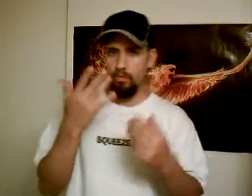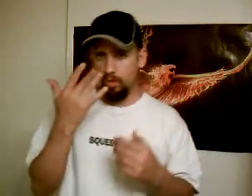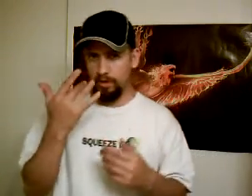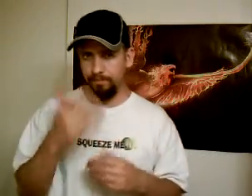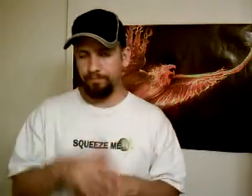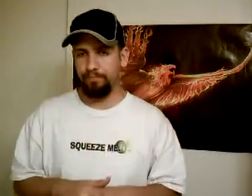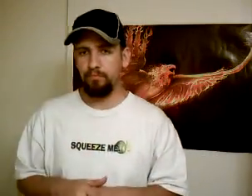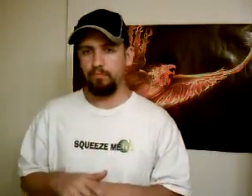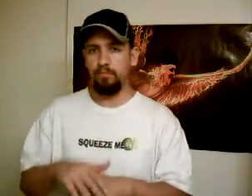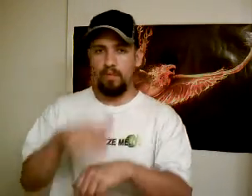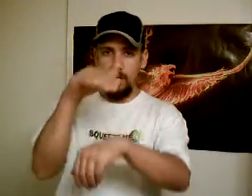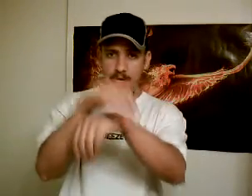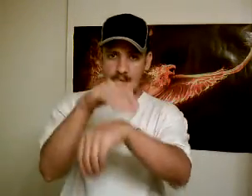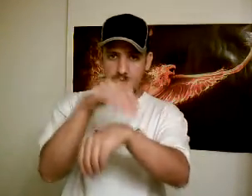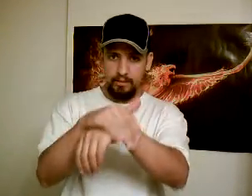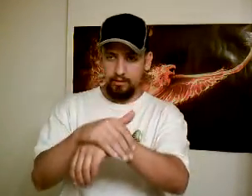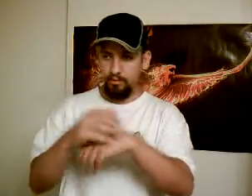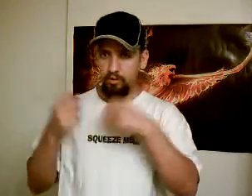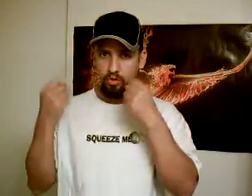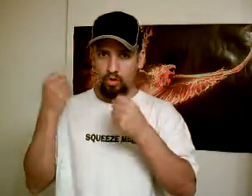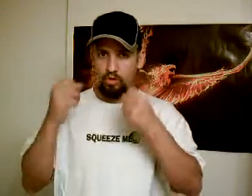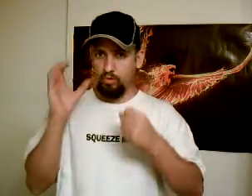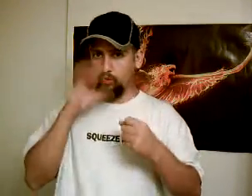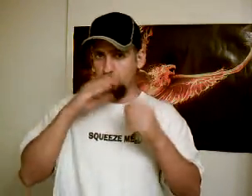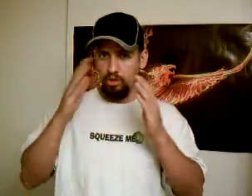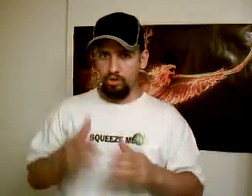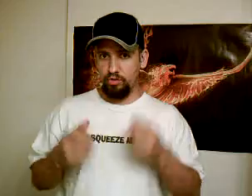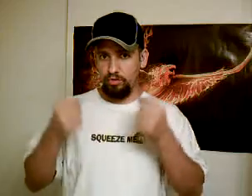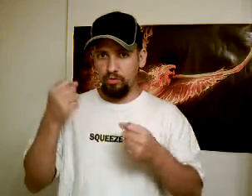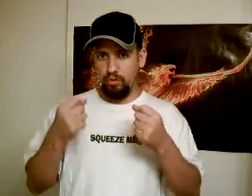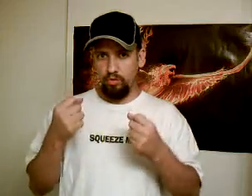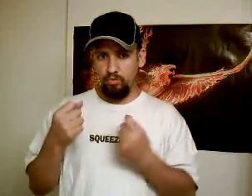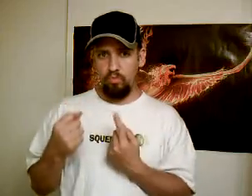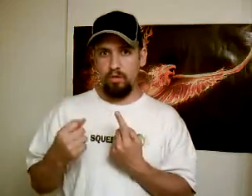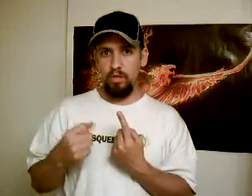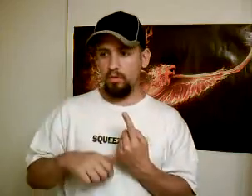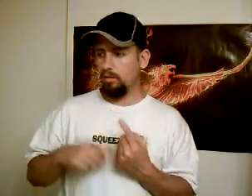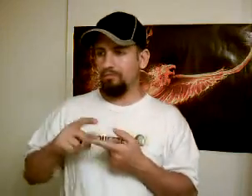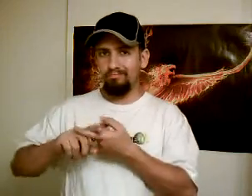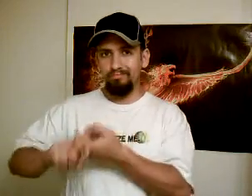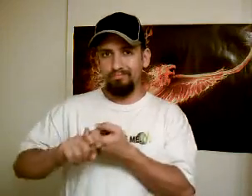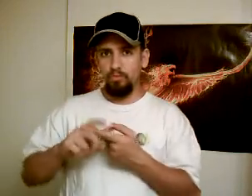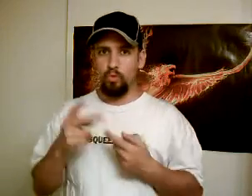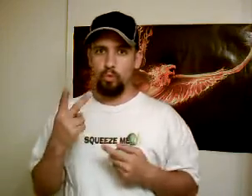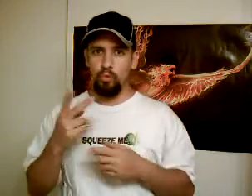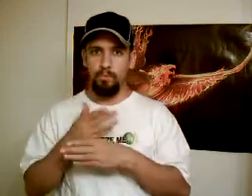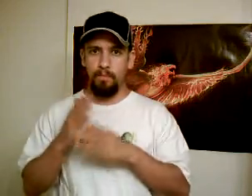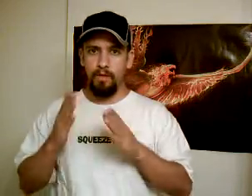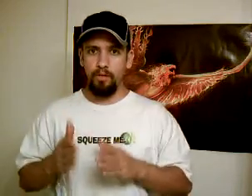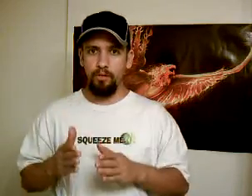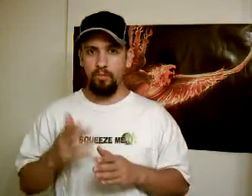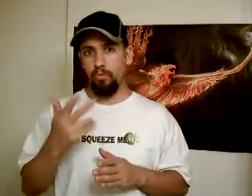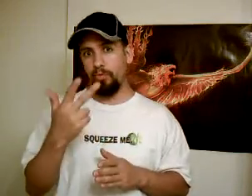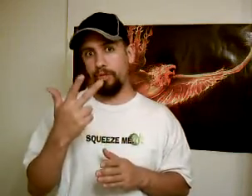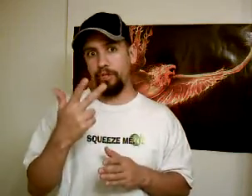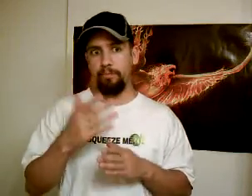friend ni close one two man three